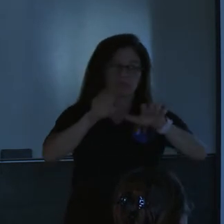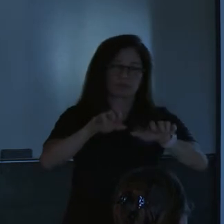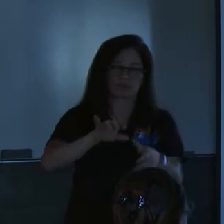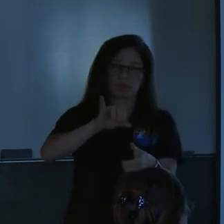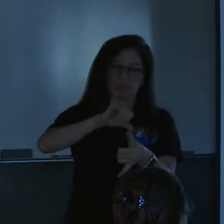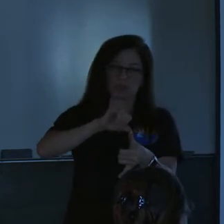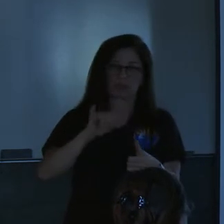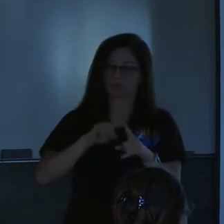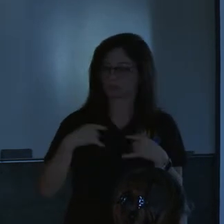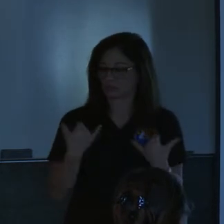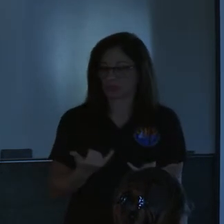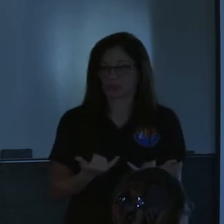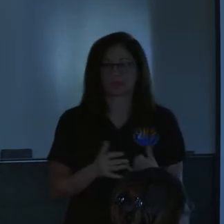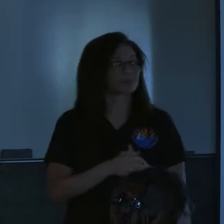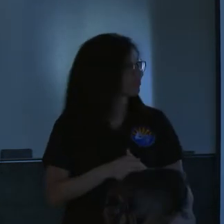to date